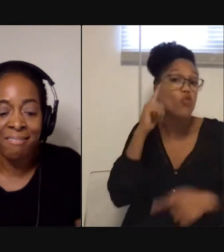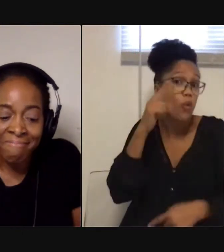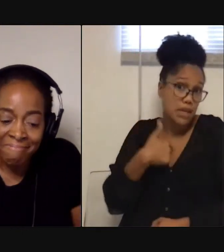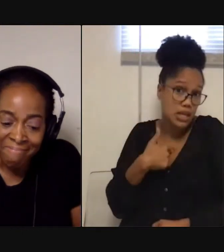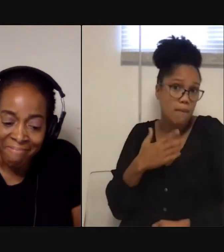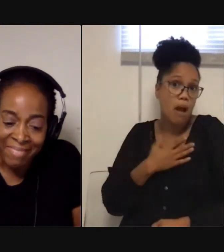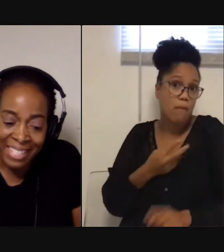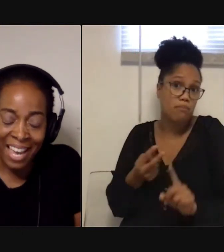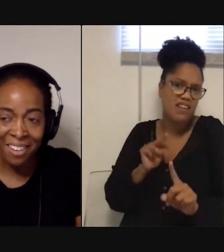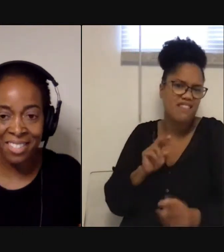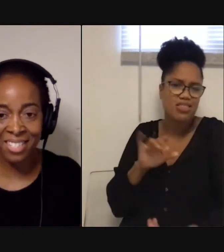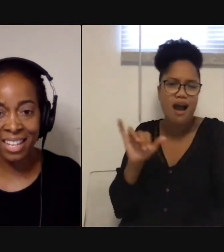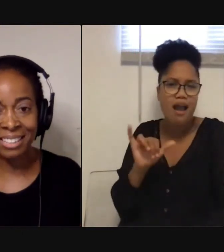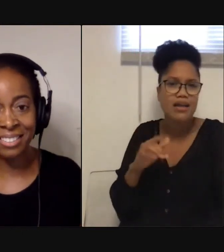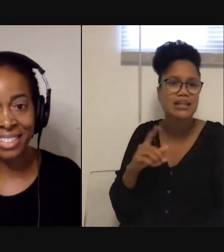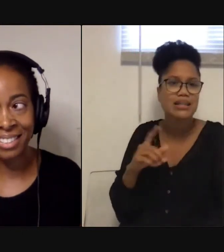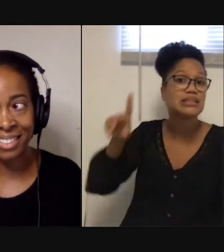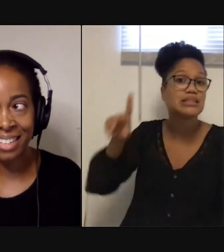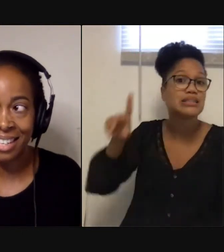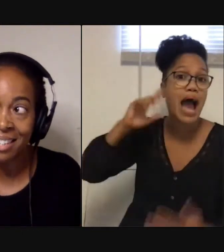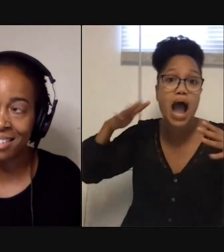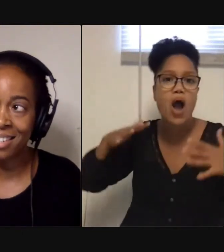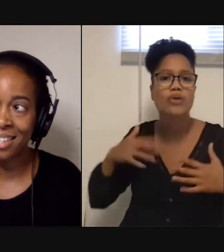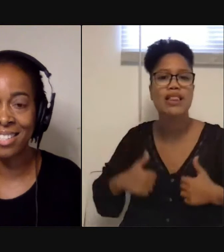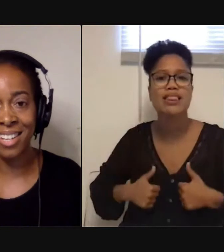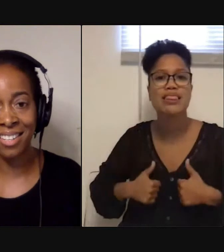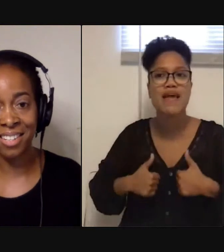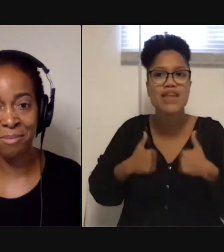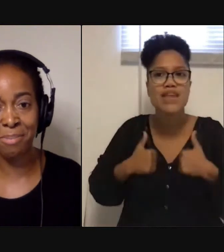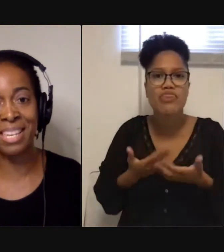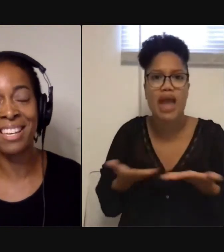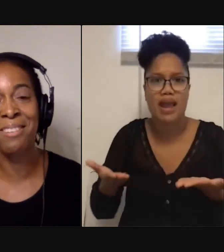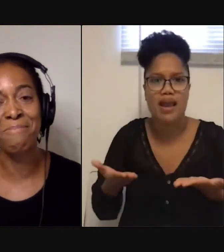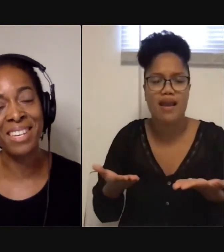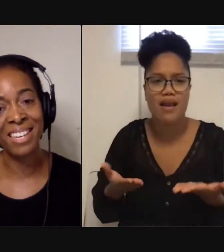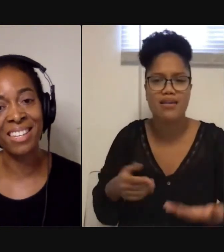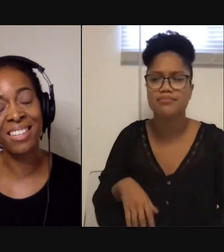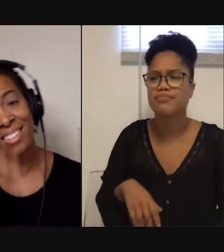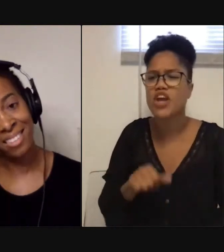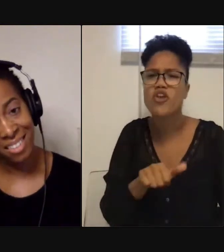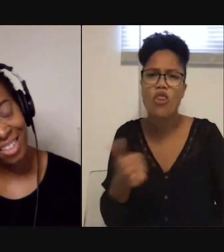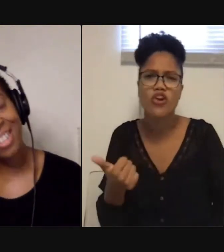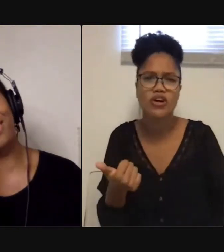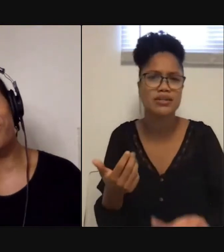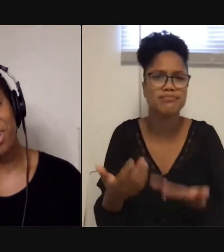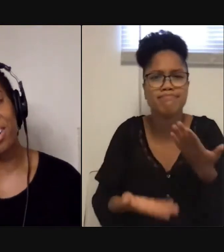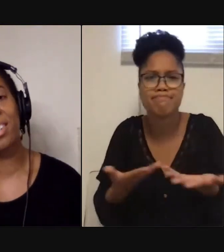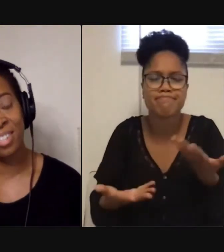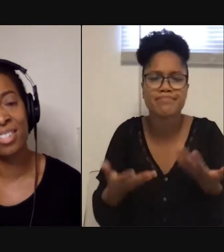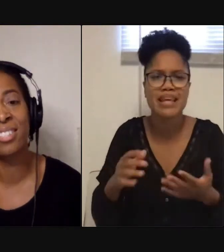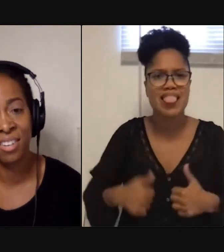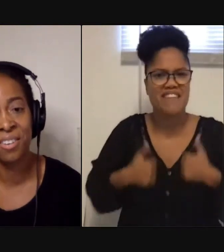sound is like a living entity. It's another being in the